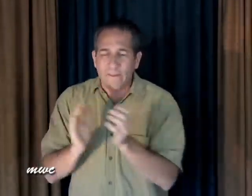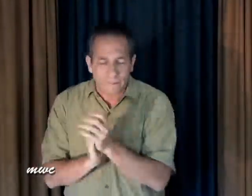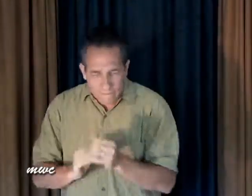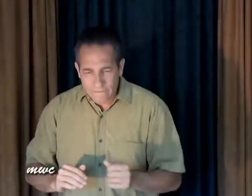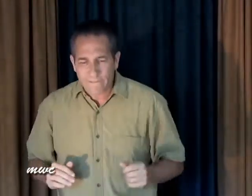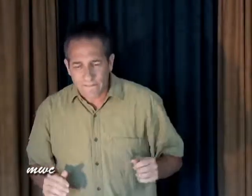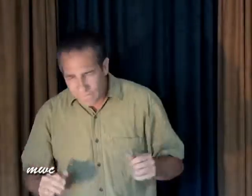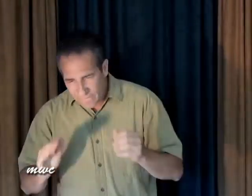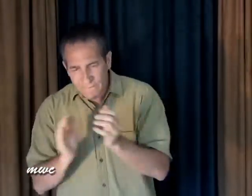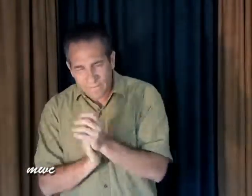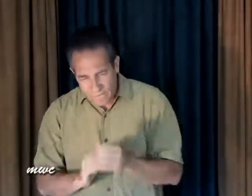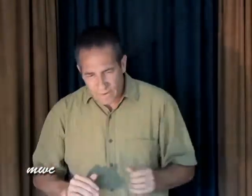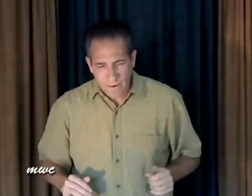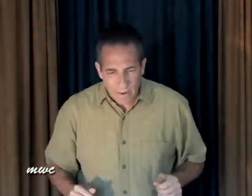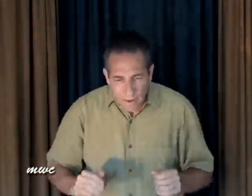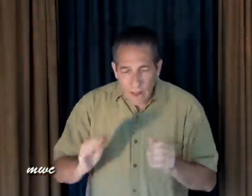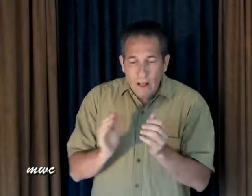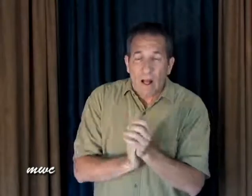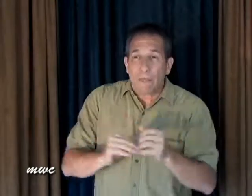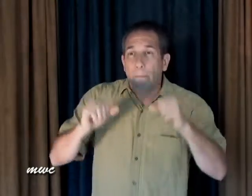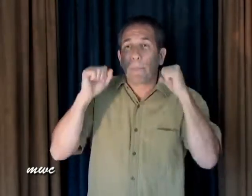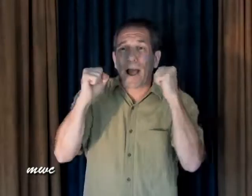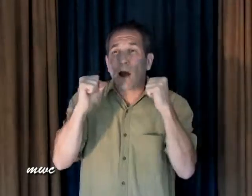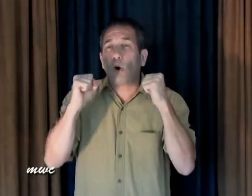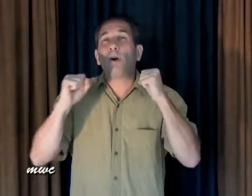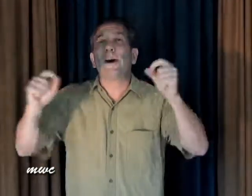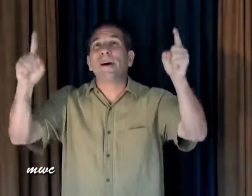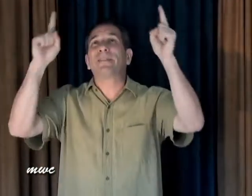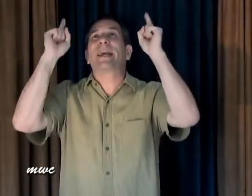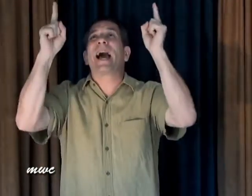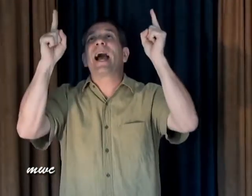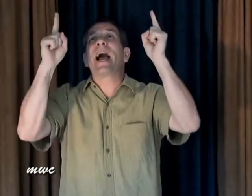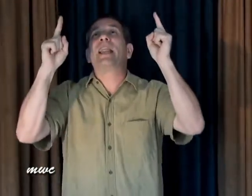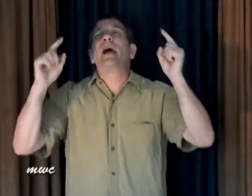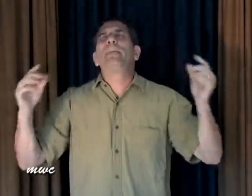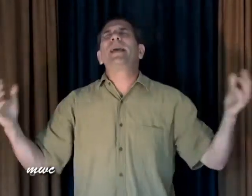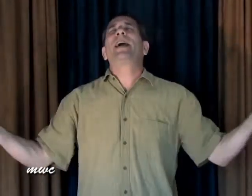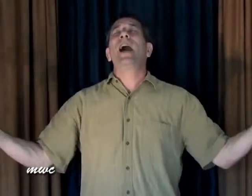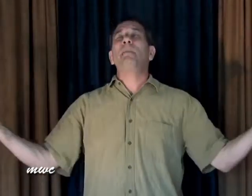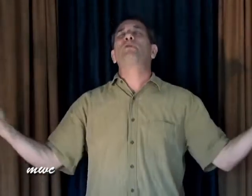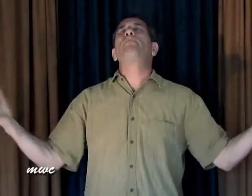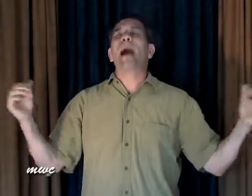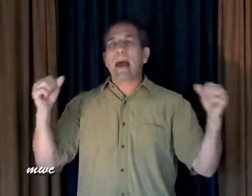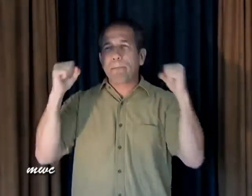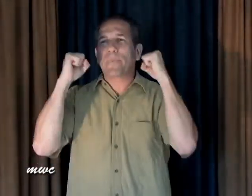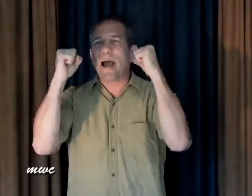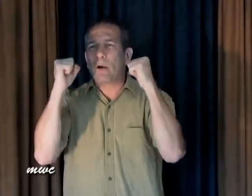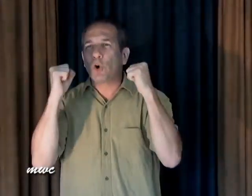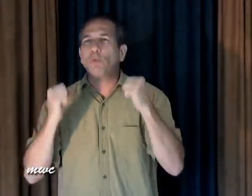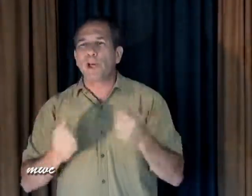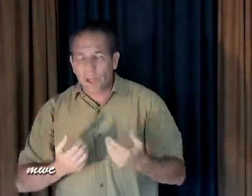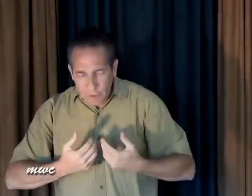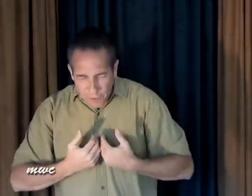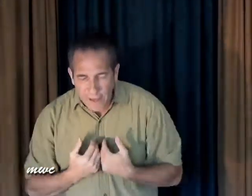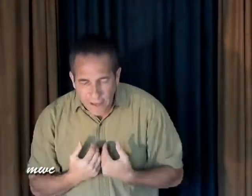power of God Becomes my power within